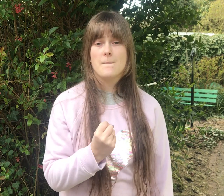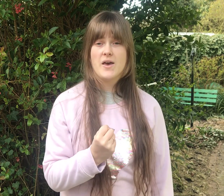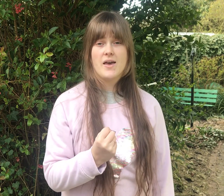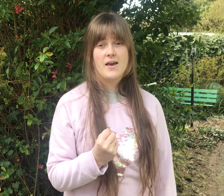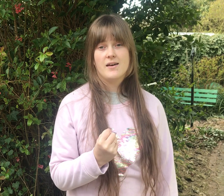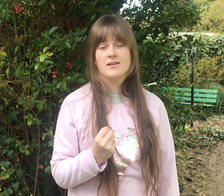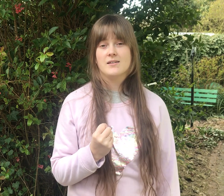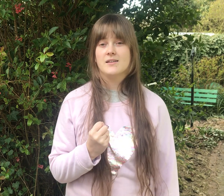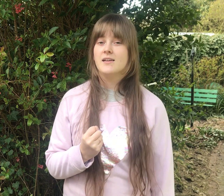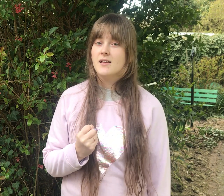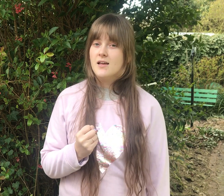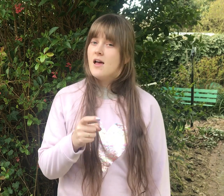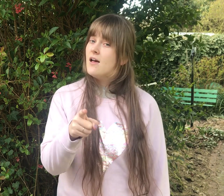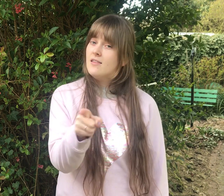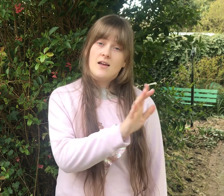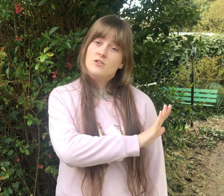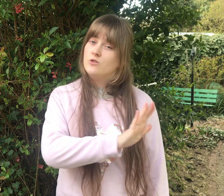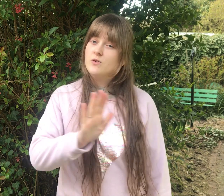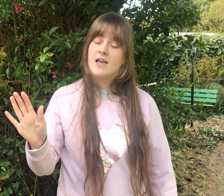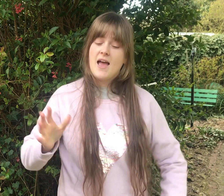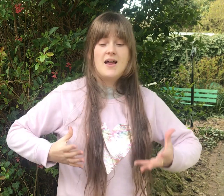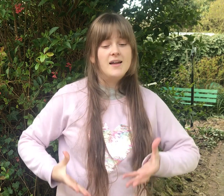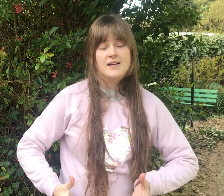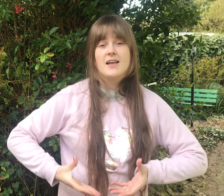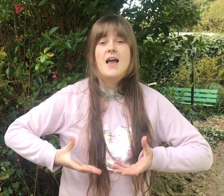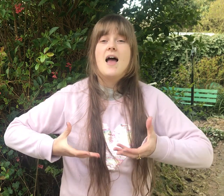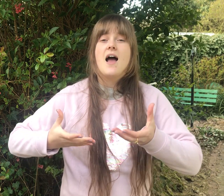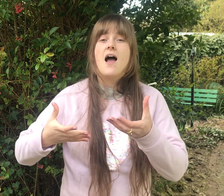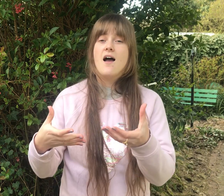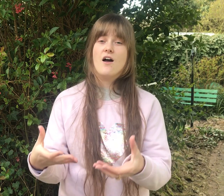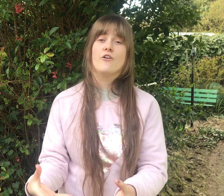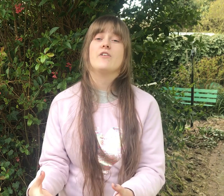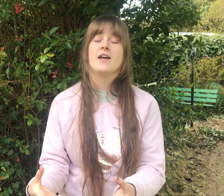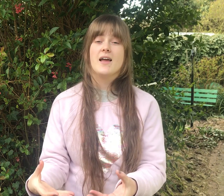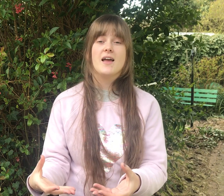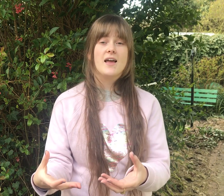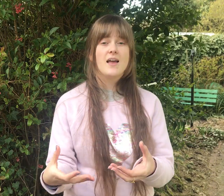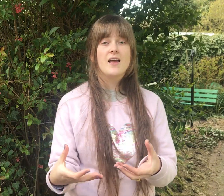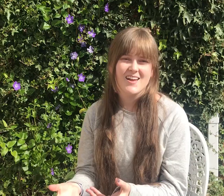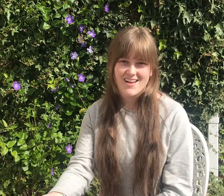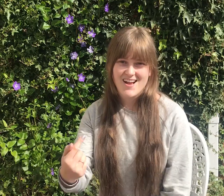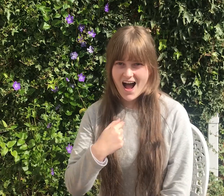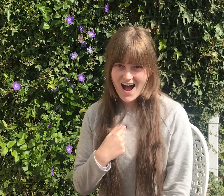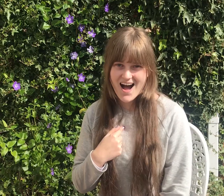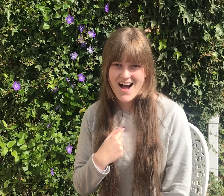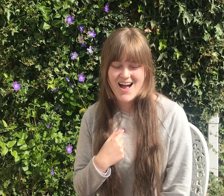Bear That You Can't Carry I